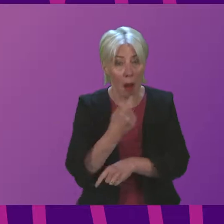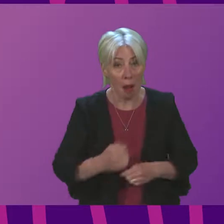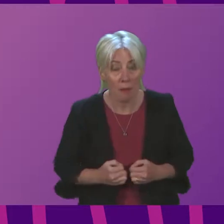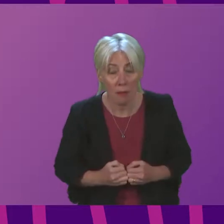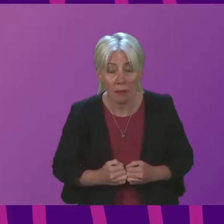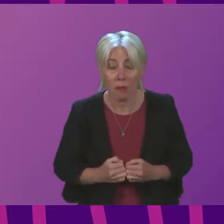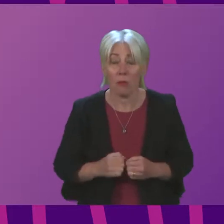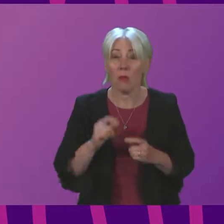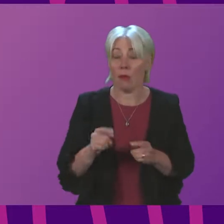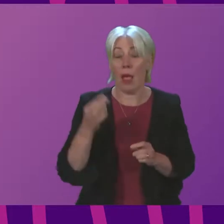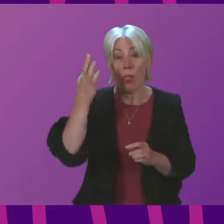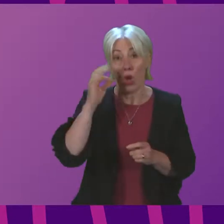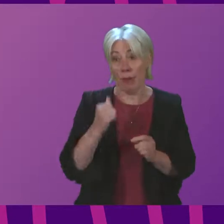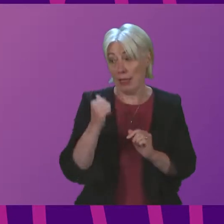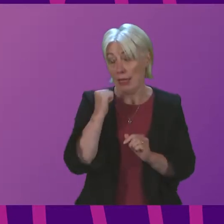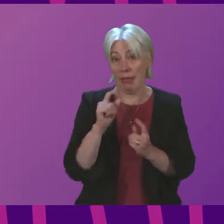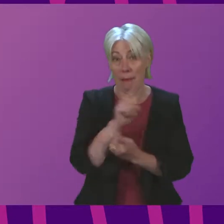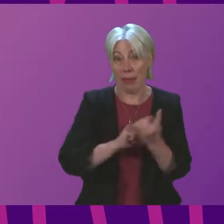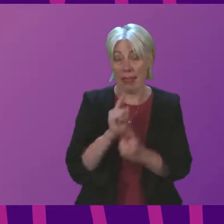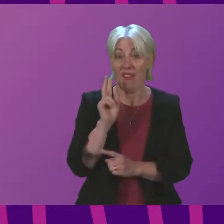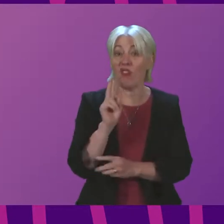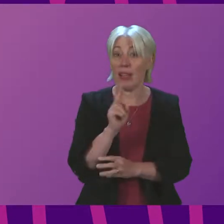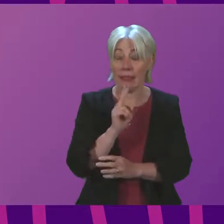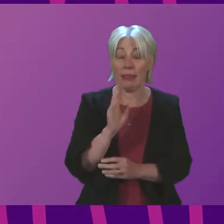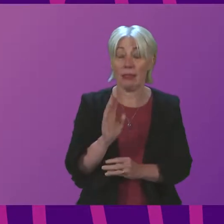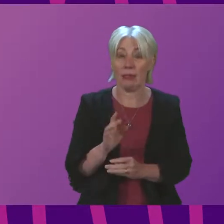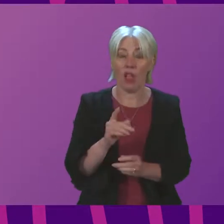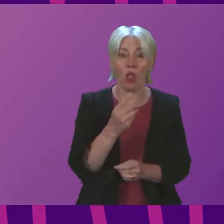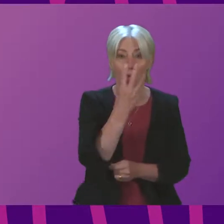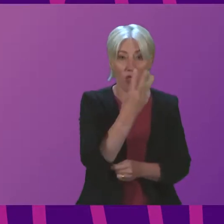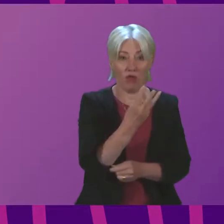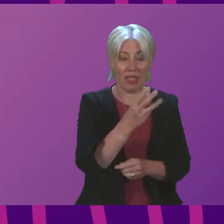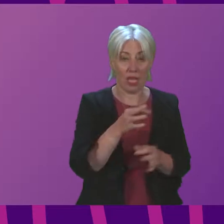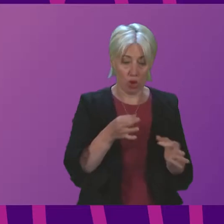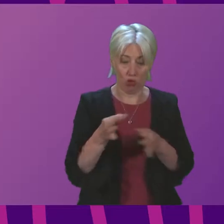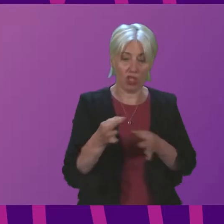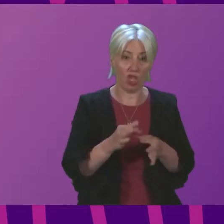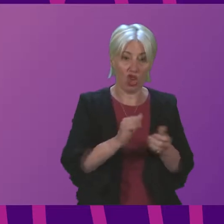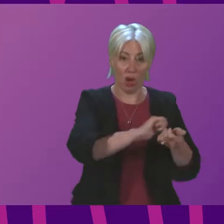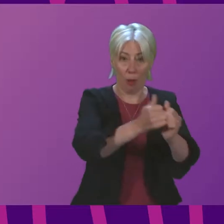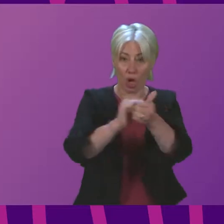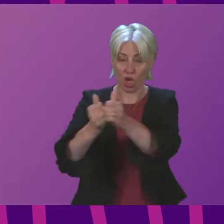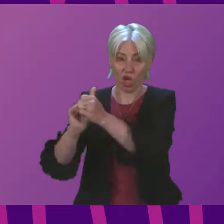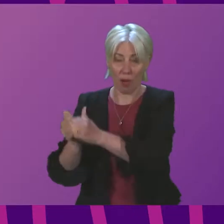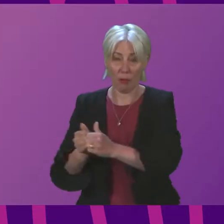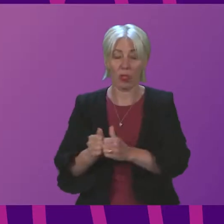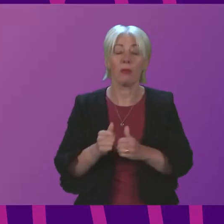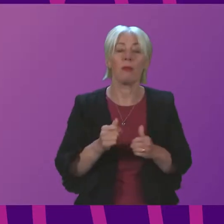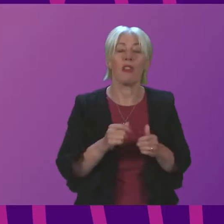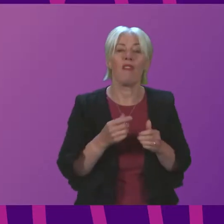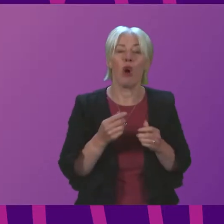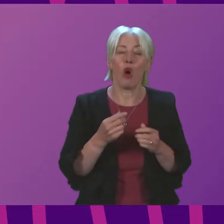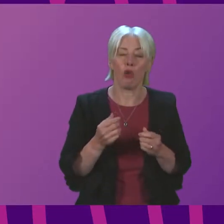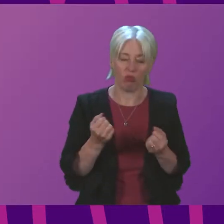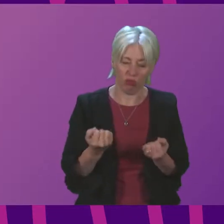Resilience Committee meeting on Friday we heard directly from the three strategic resilience partnerships the regional resilience partnerships